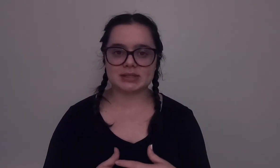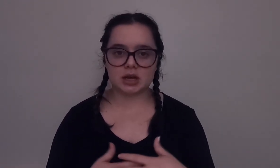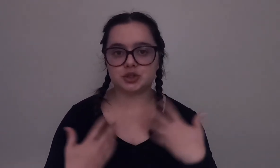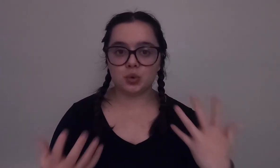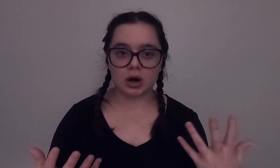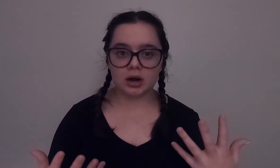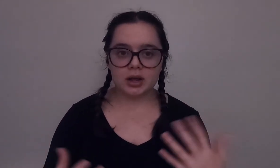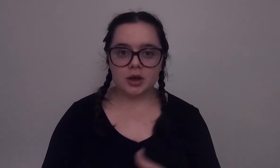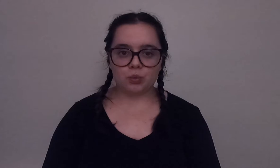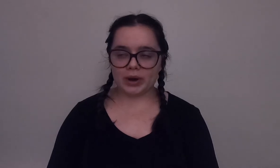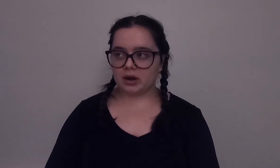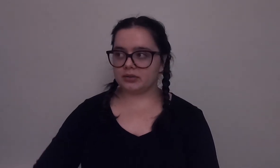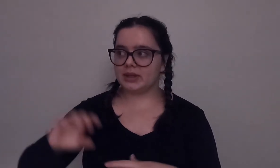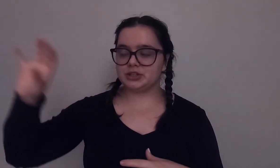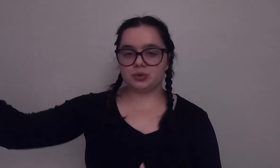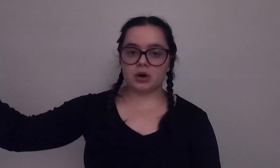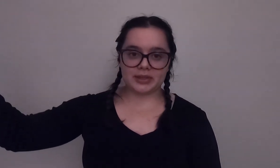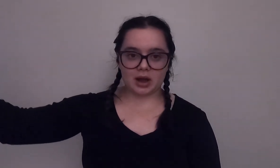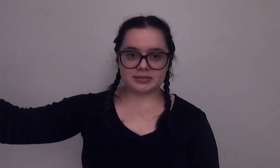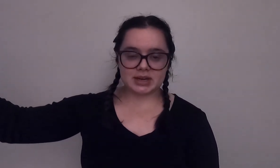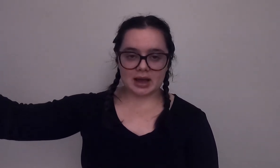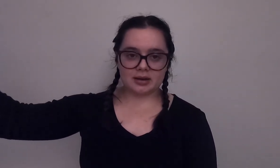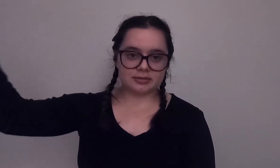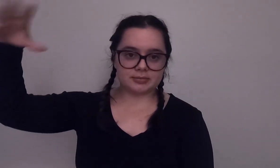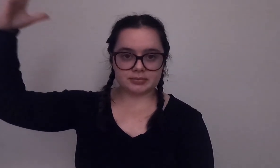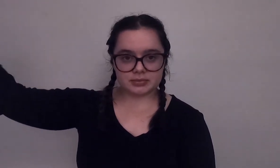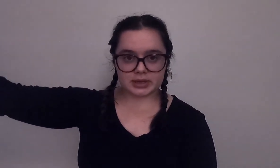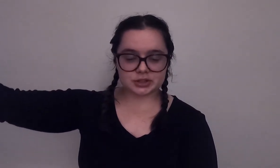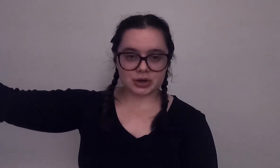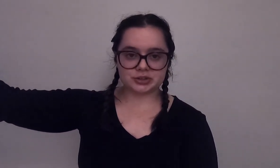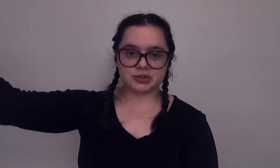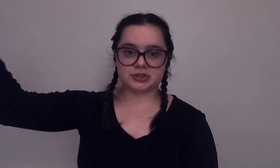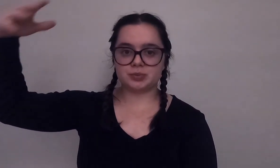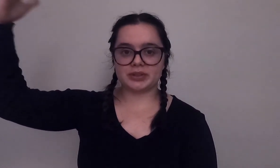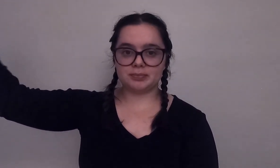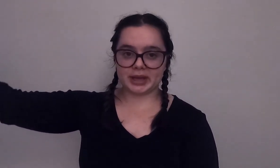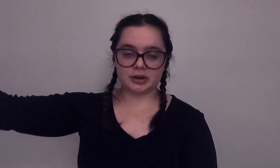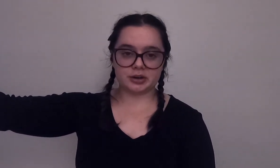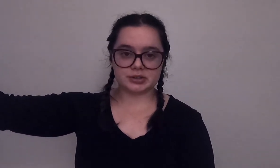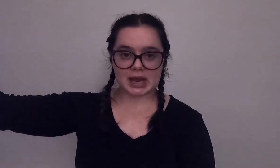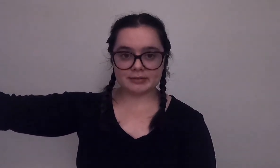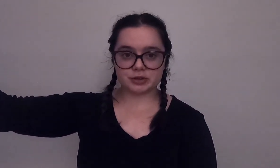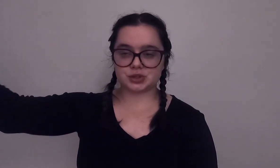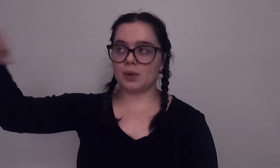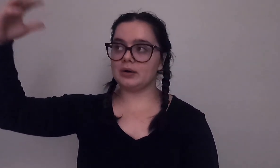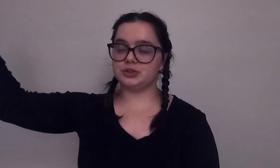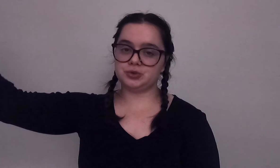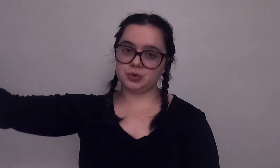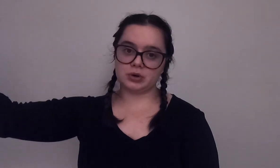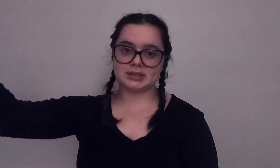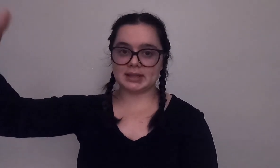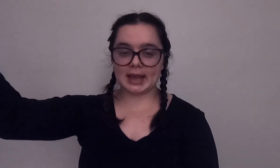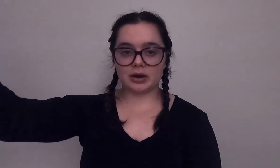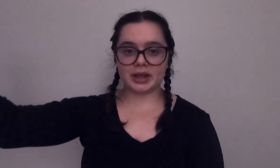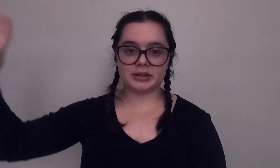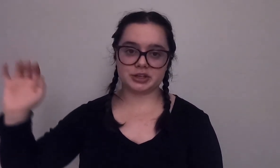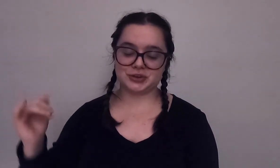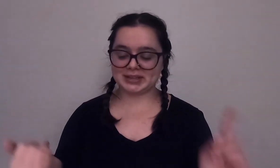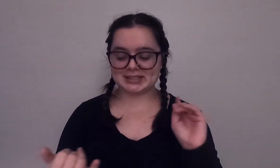was a tour where they do they often have instructors with beginner divers go out and do tours in the area because you get to